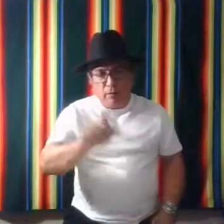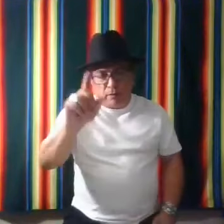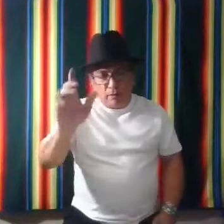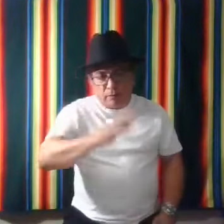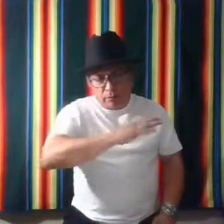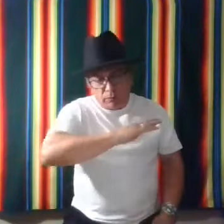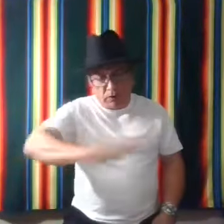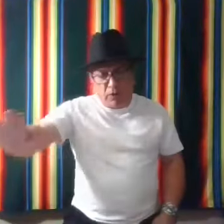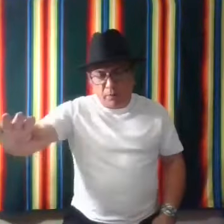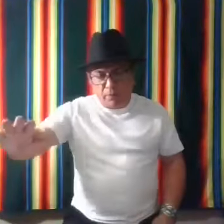It's good.